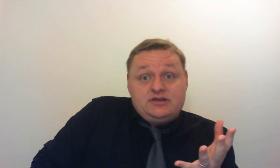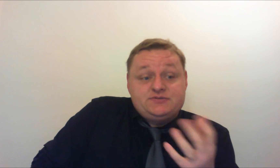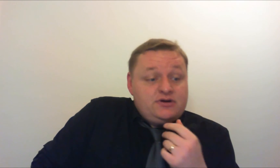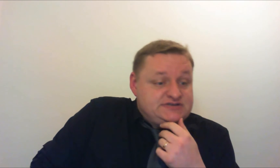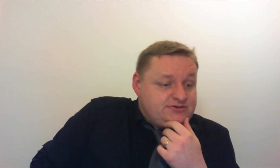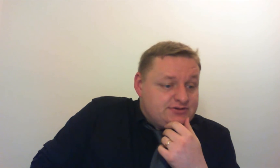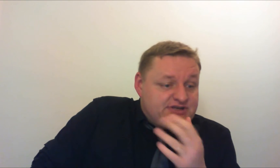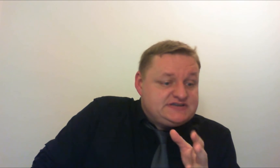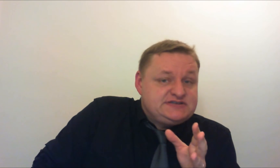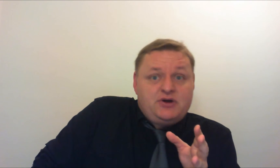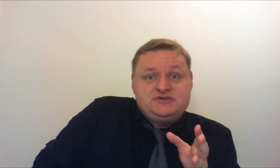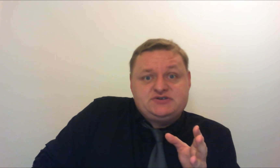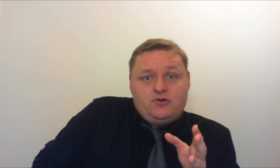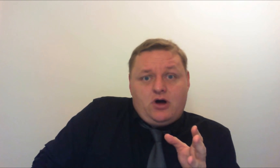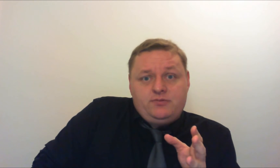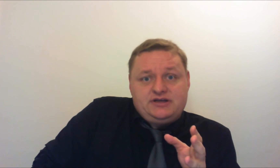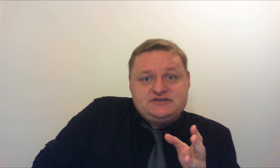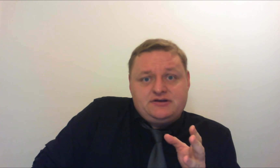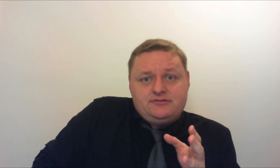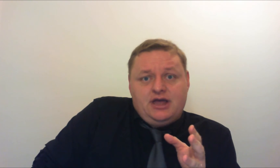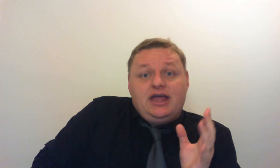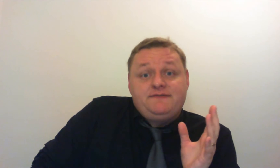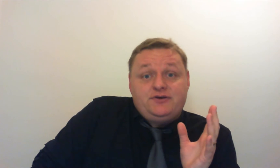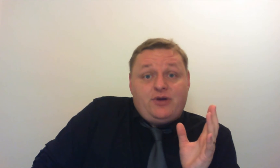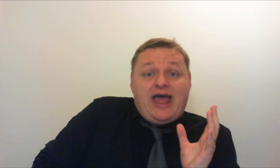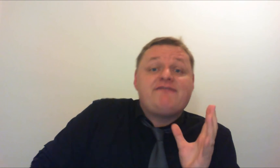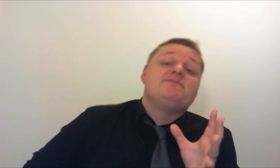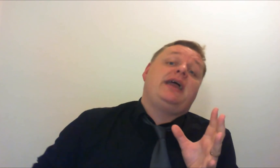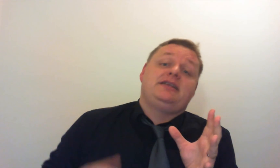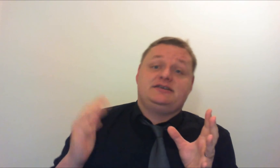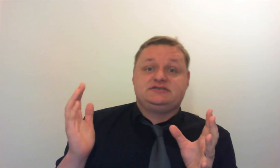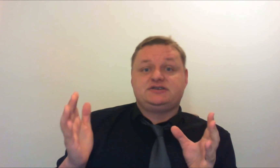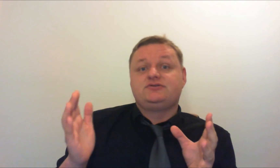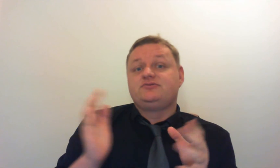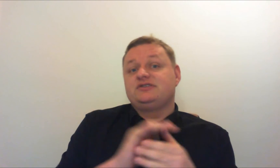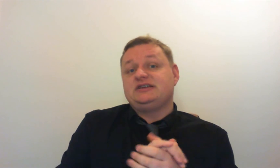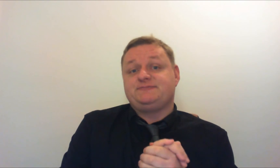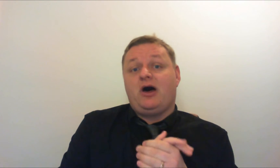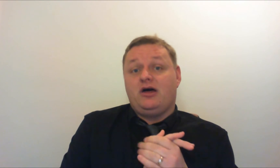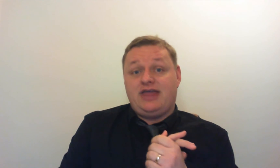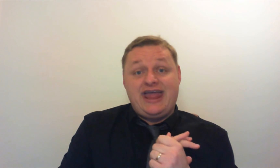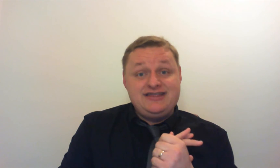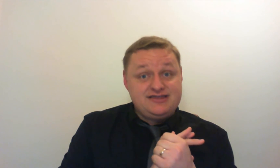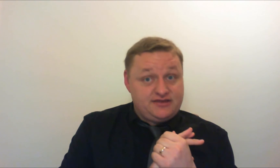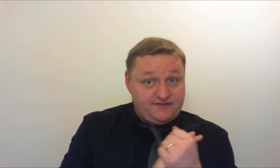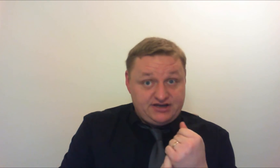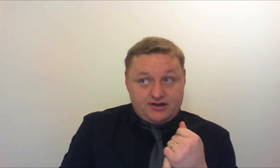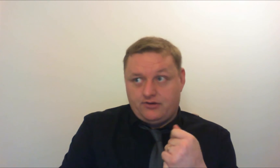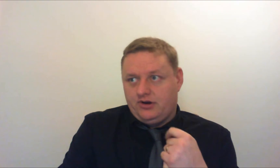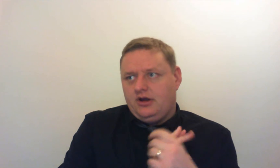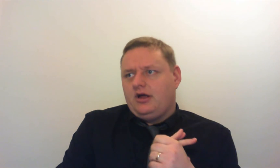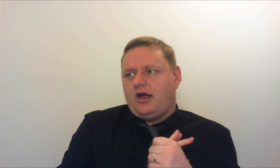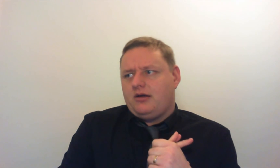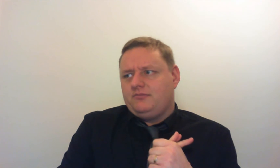go that's what that's why I do them this is my sort of hobby so if you have made it to this part of the end of the video